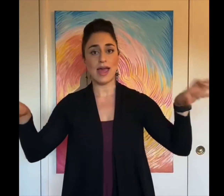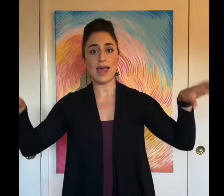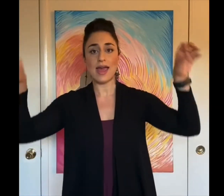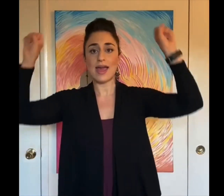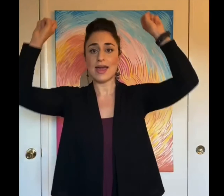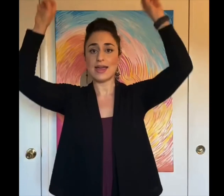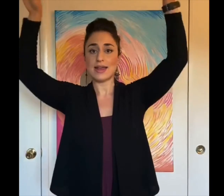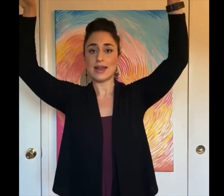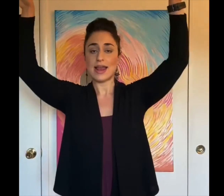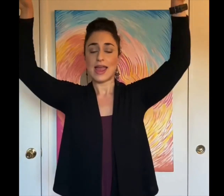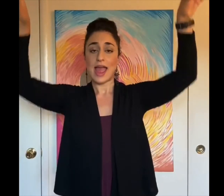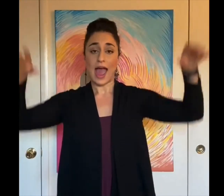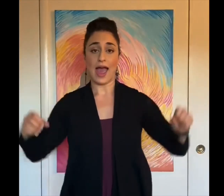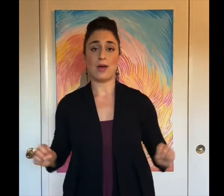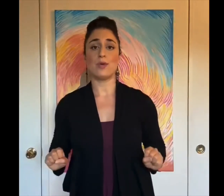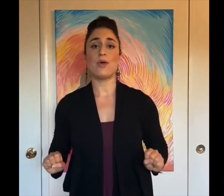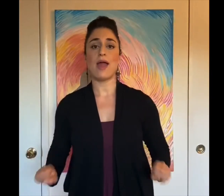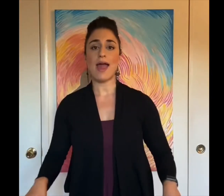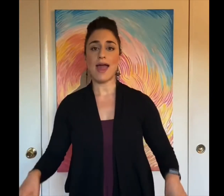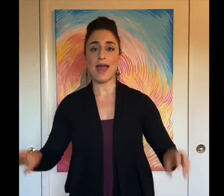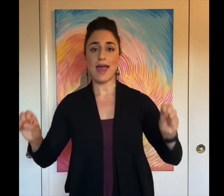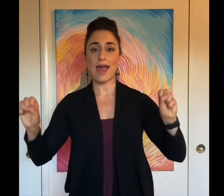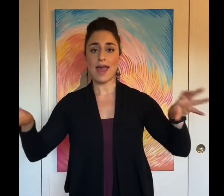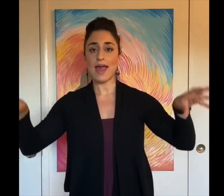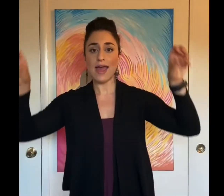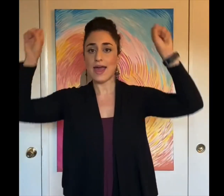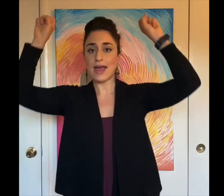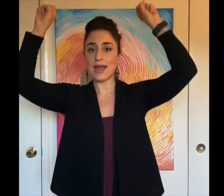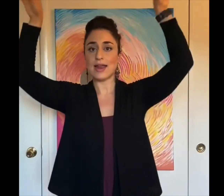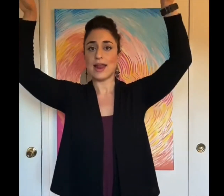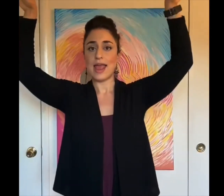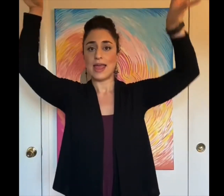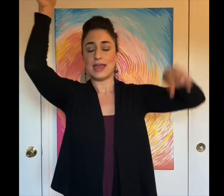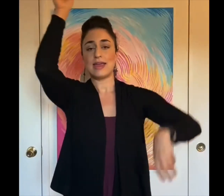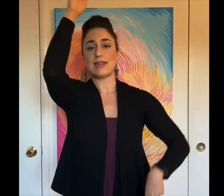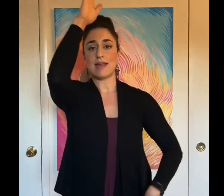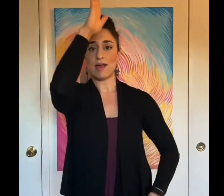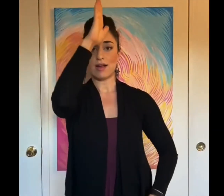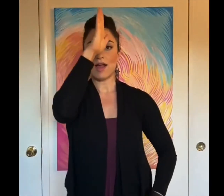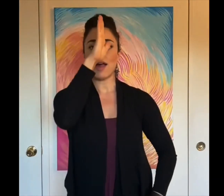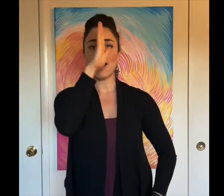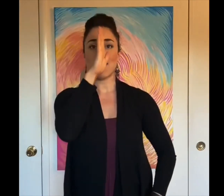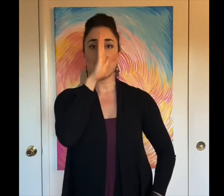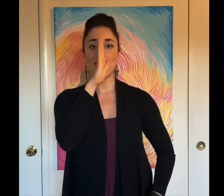How great Is our God